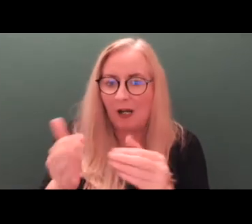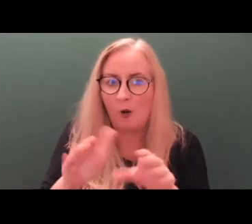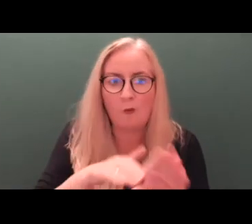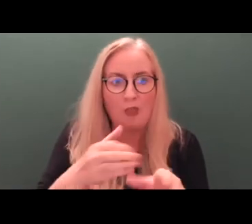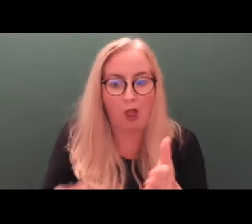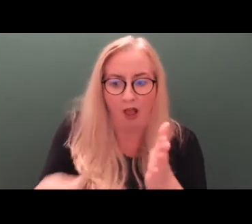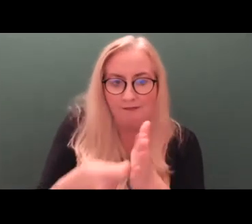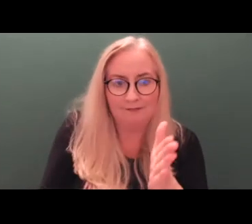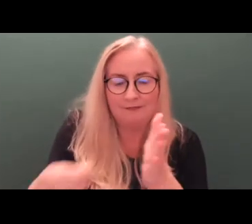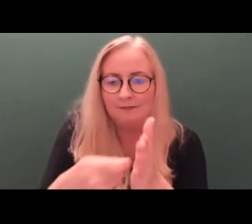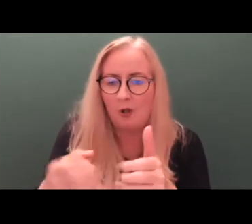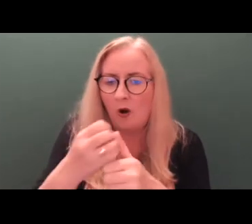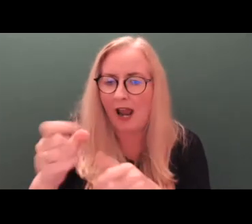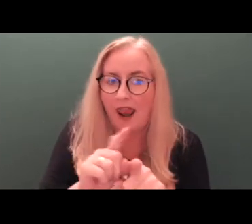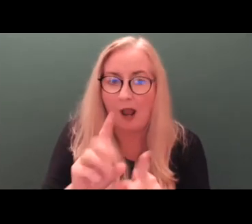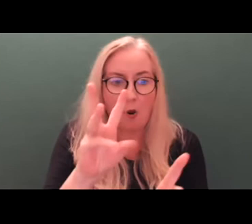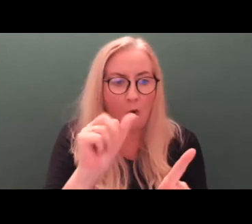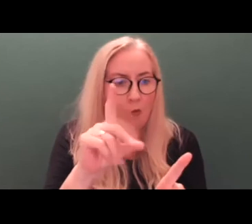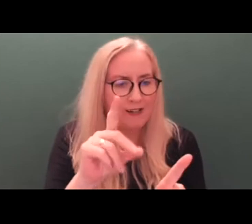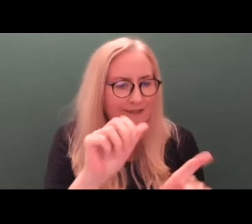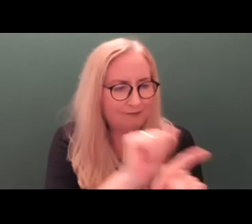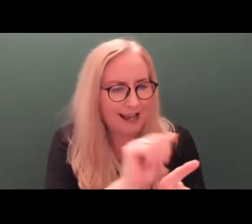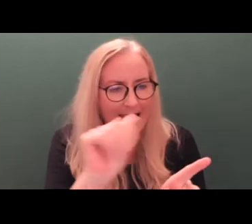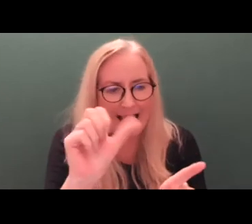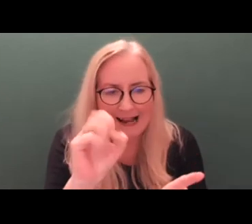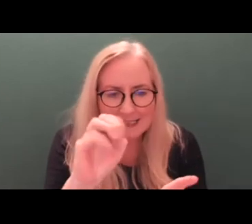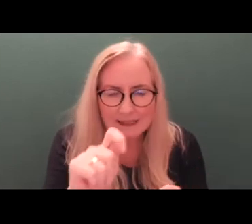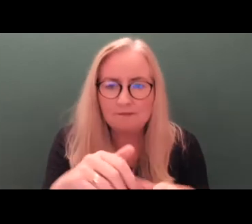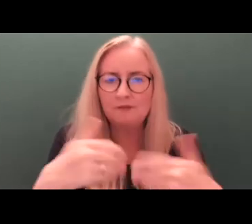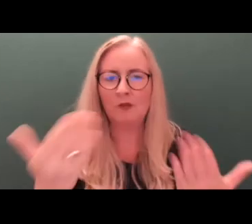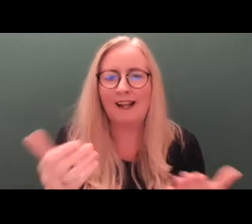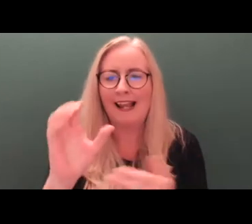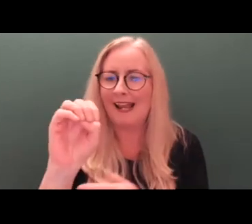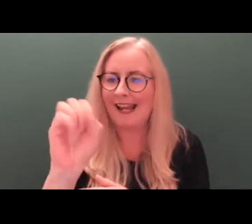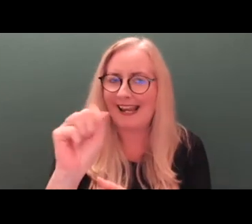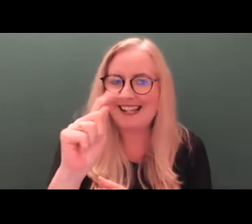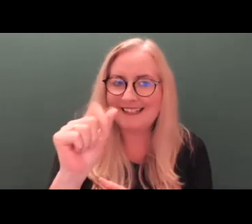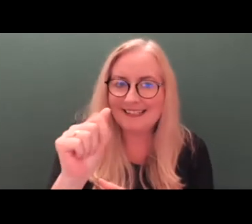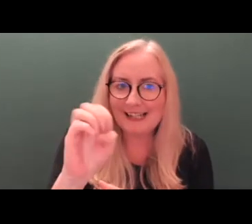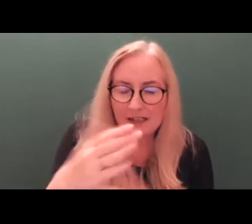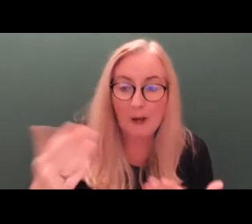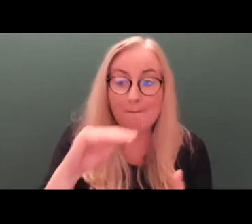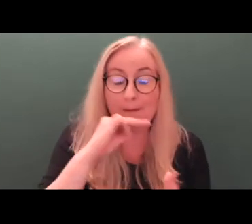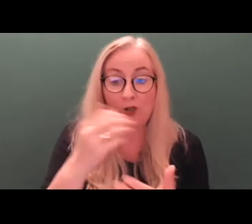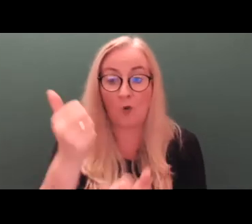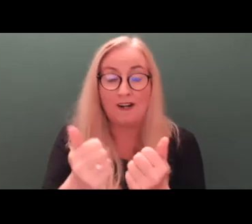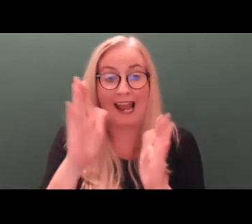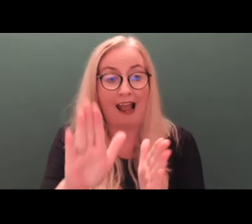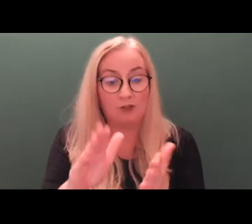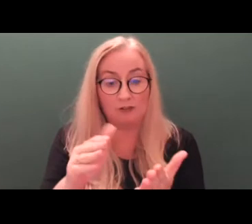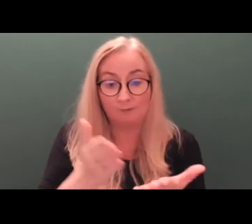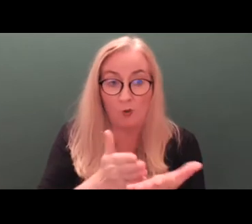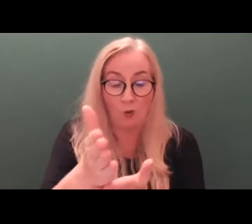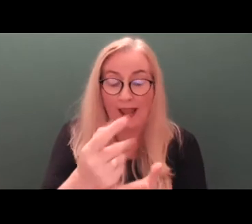in relation to the Ward's assets or estate. This will involve the Court engaging with evidence that will